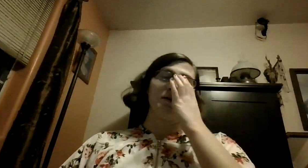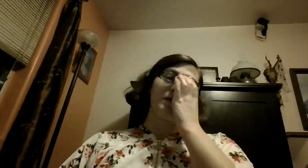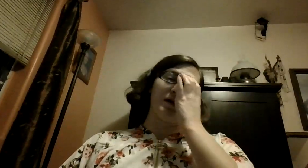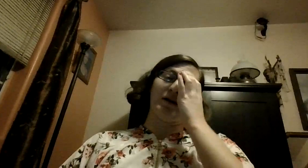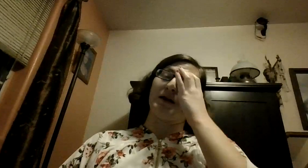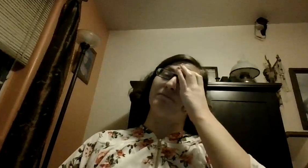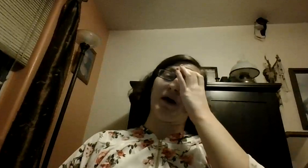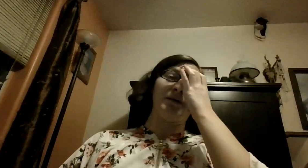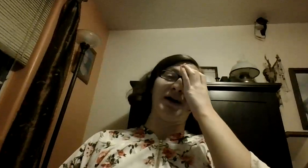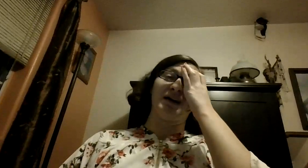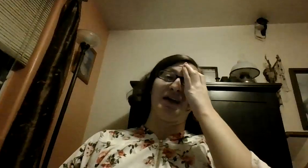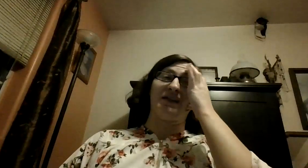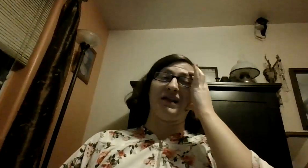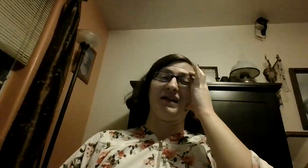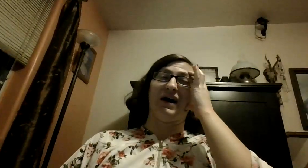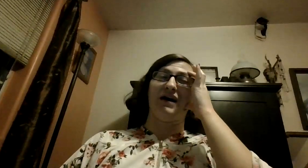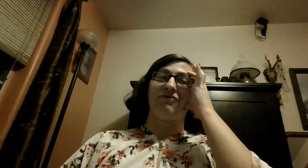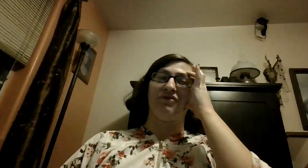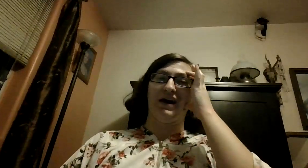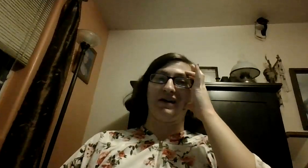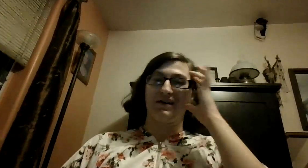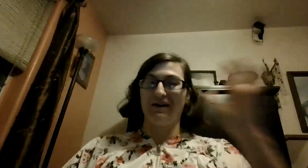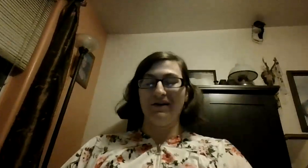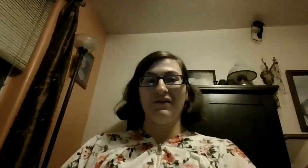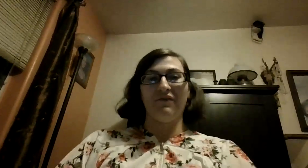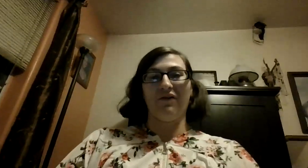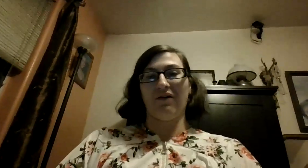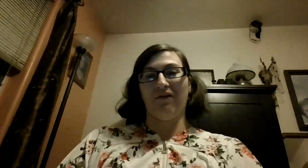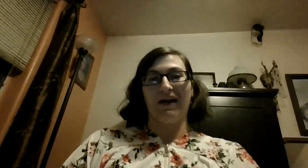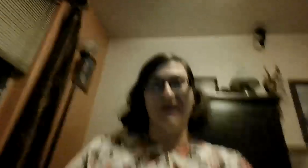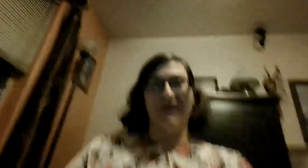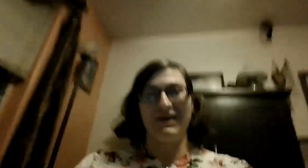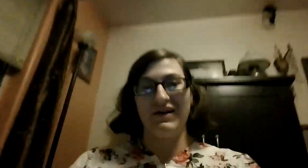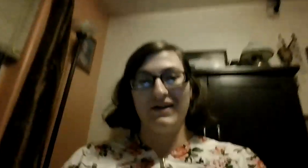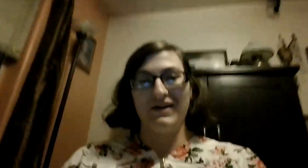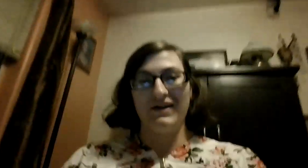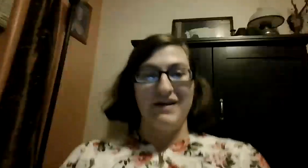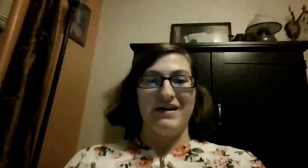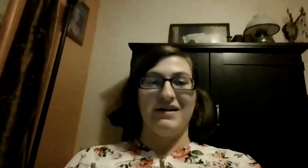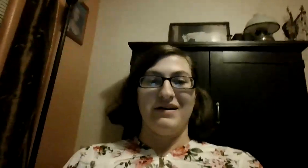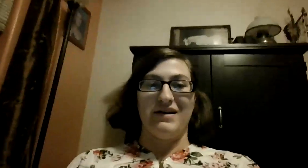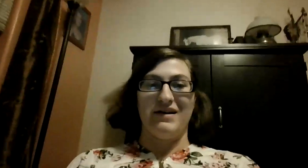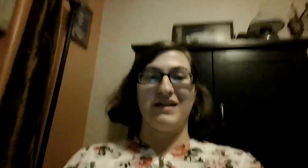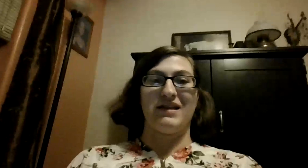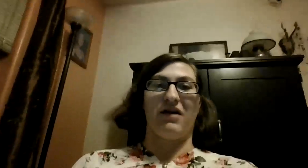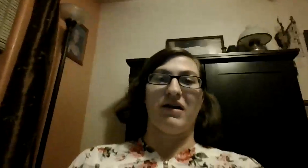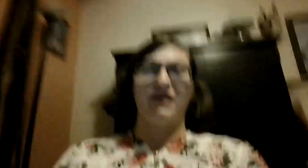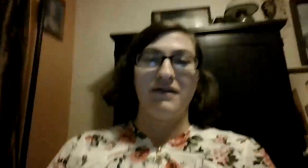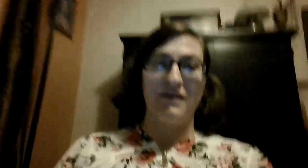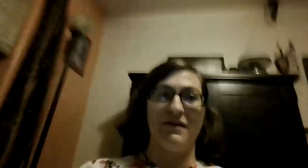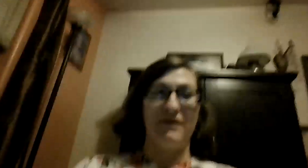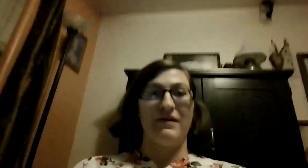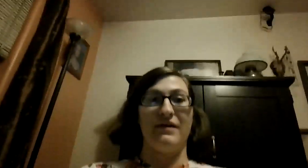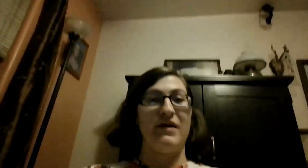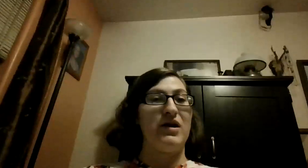my mind is not wake fully awake sorry so